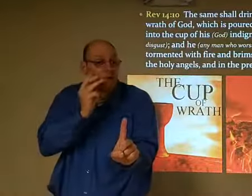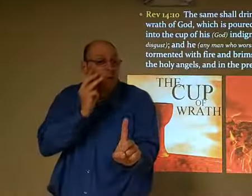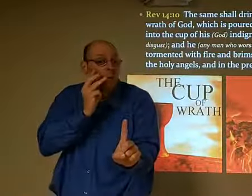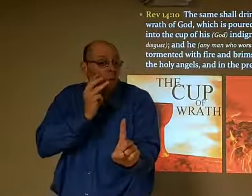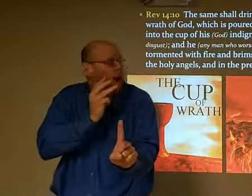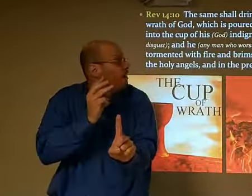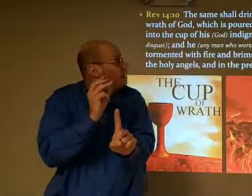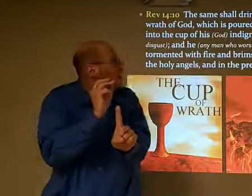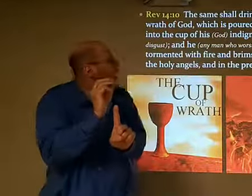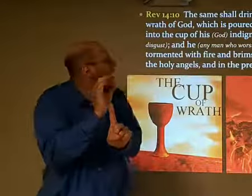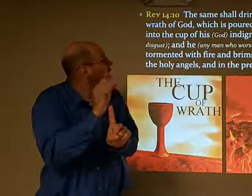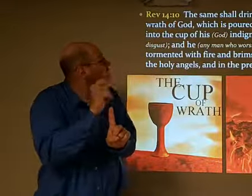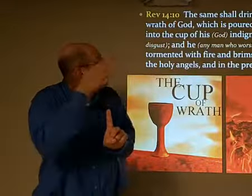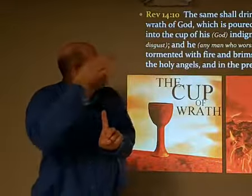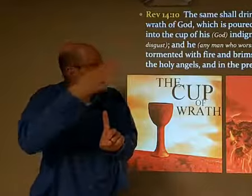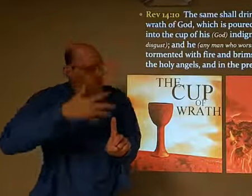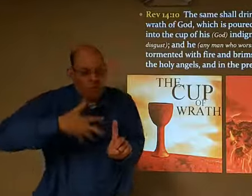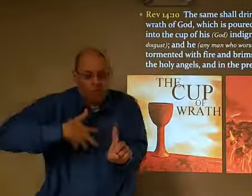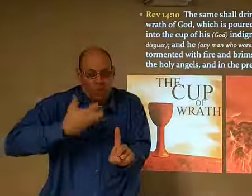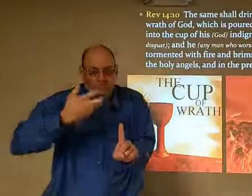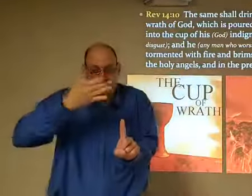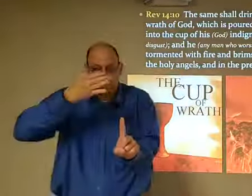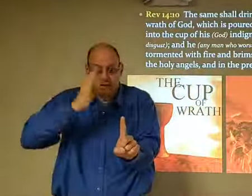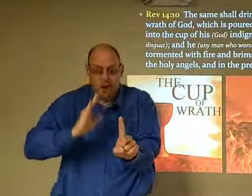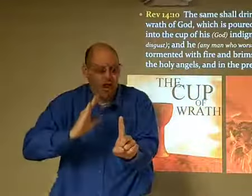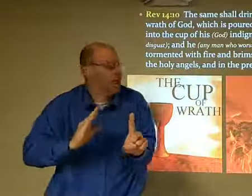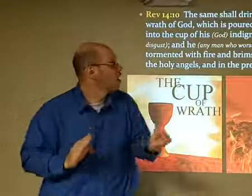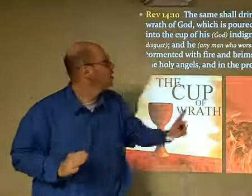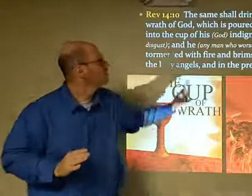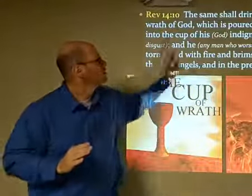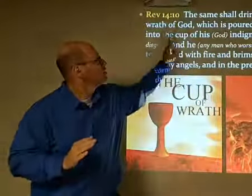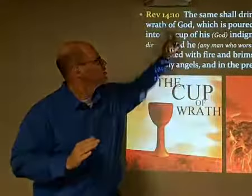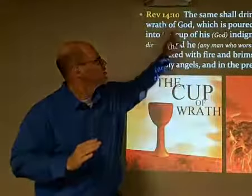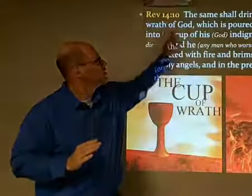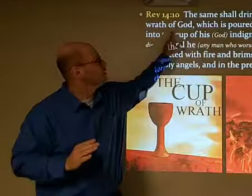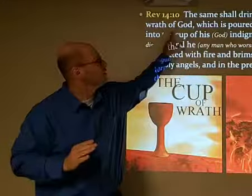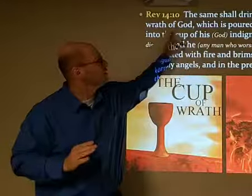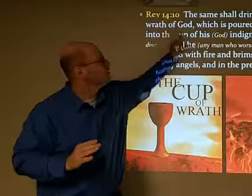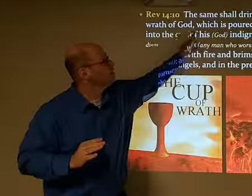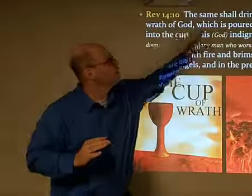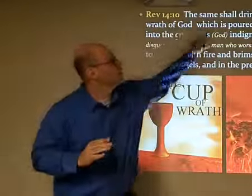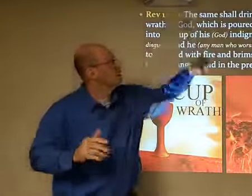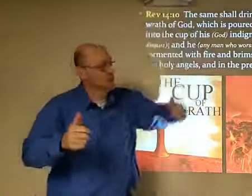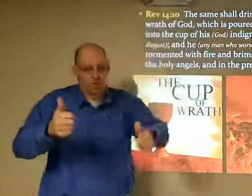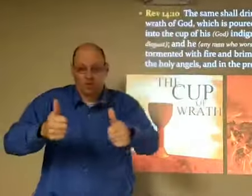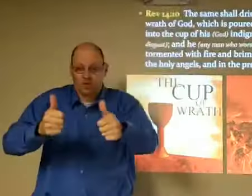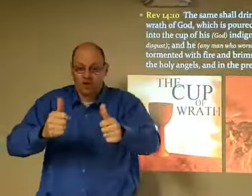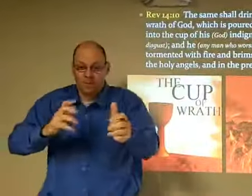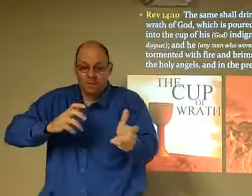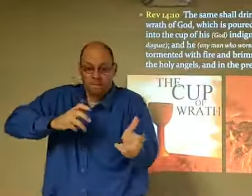which is poured out